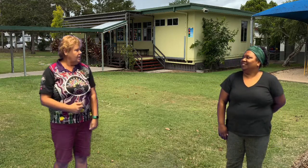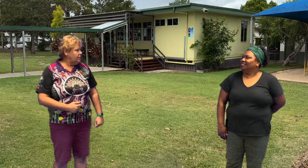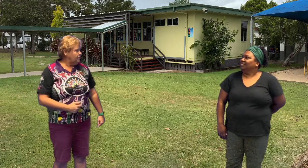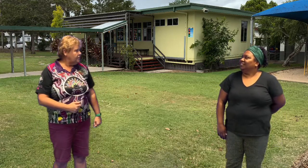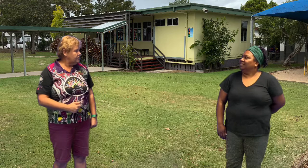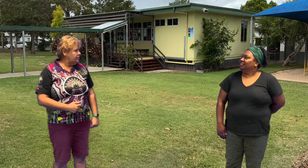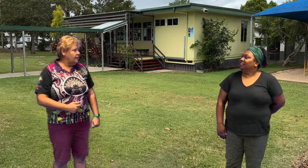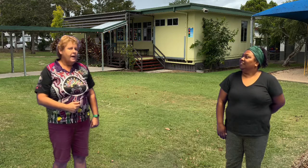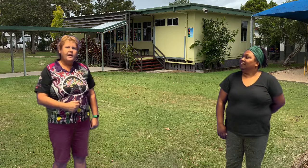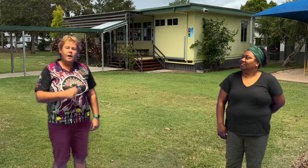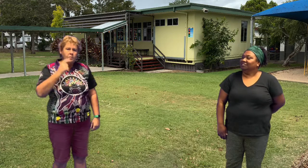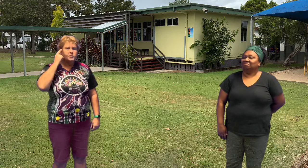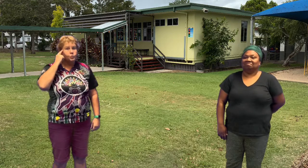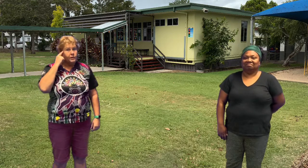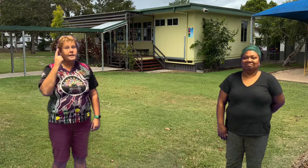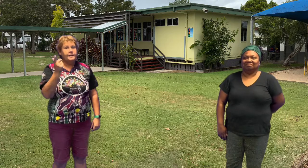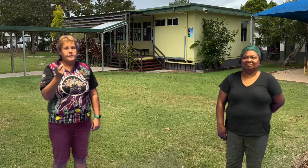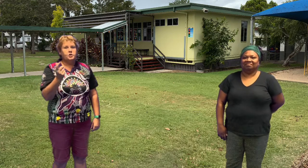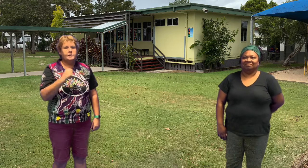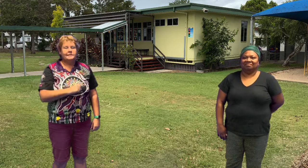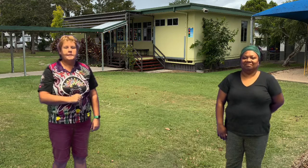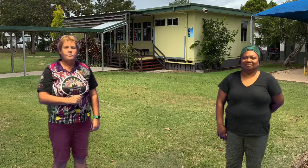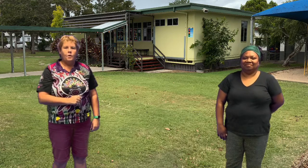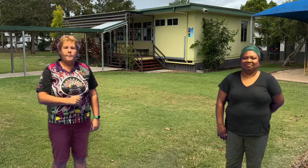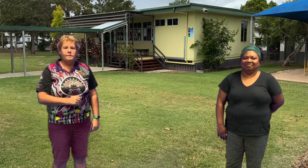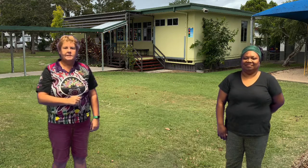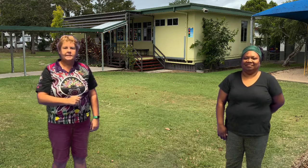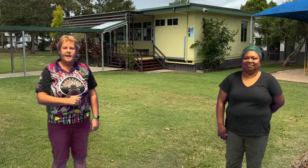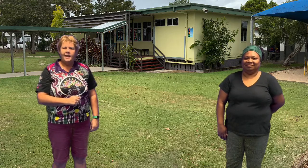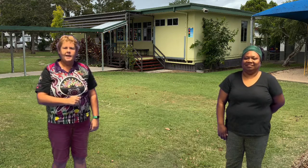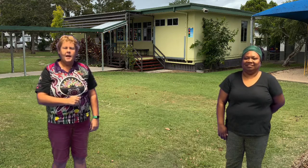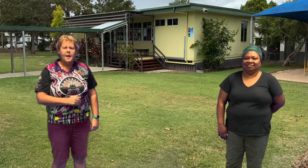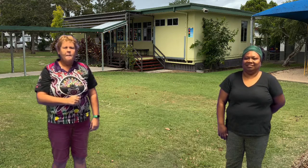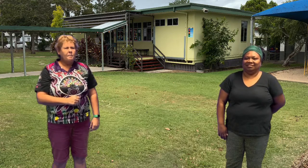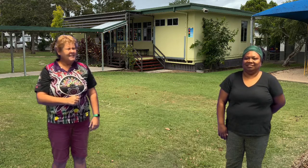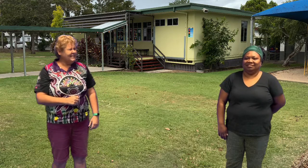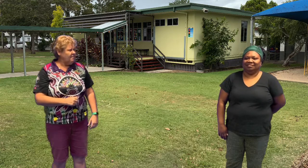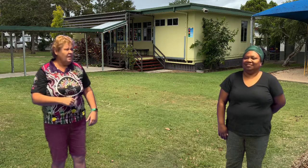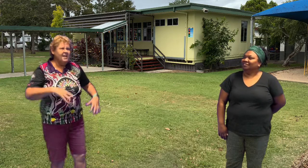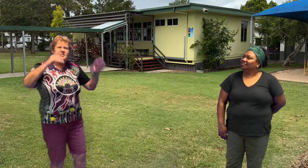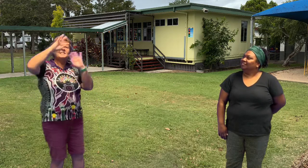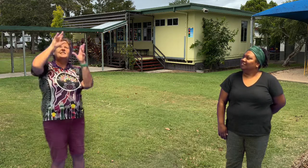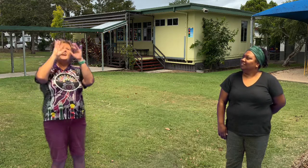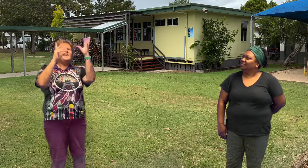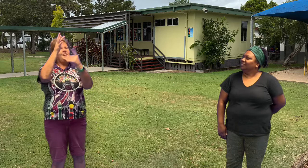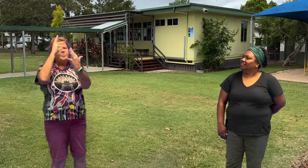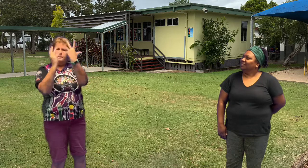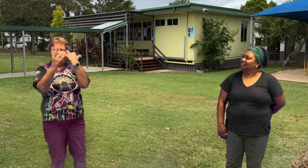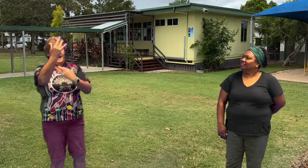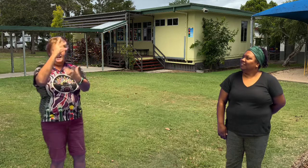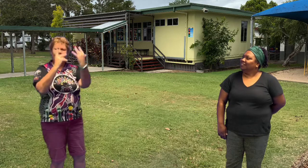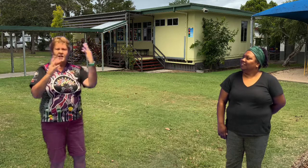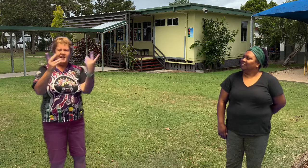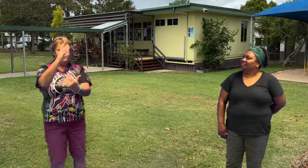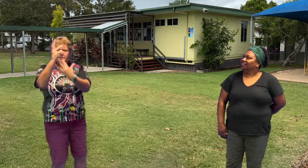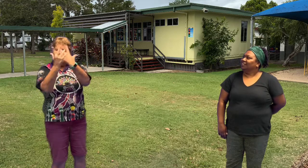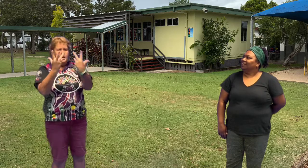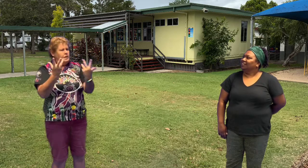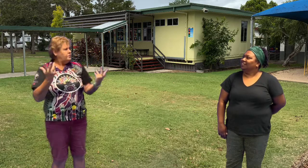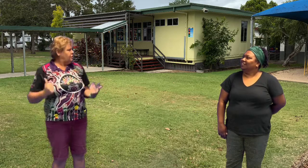news. And I was really interested in what they were saying, but somebody was standing in the background, doing